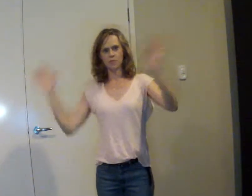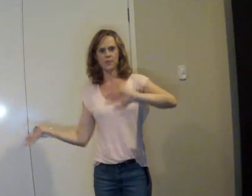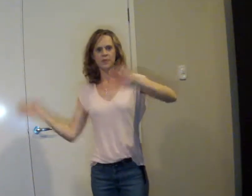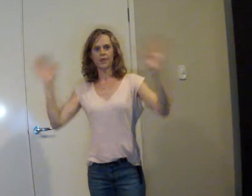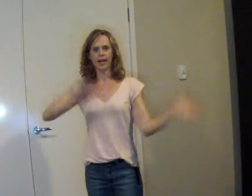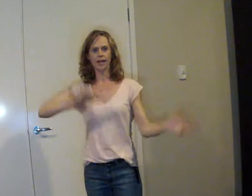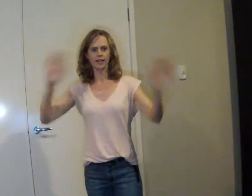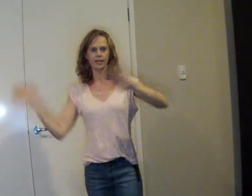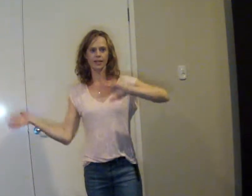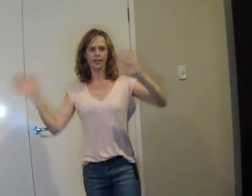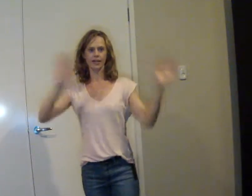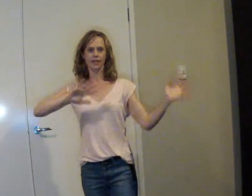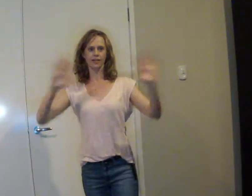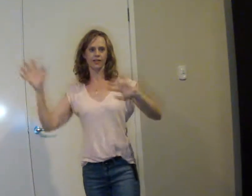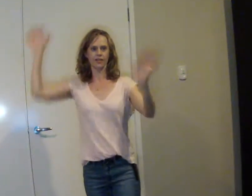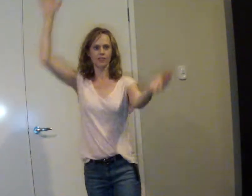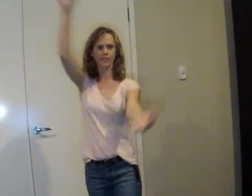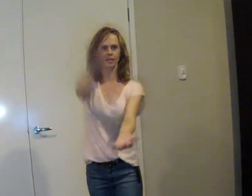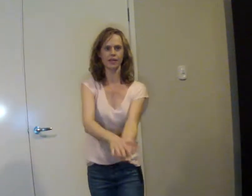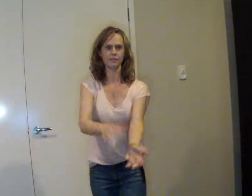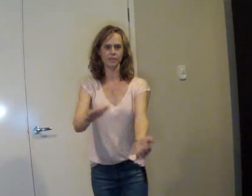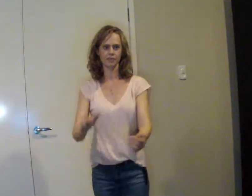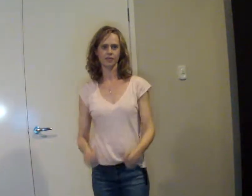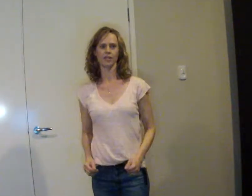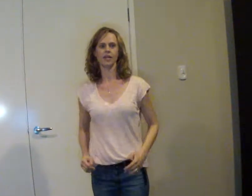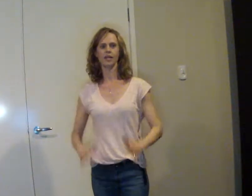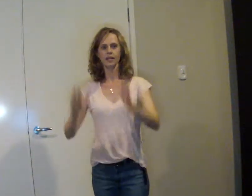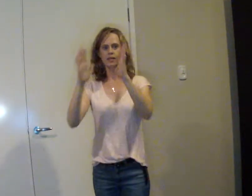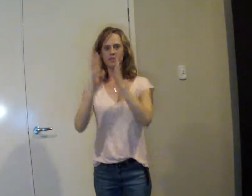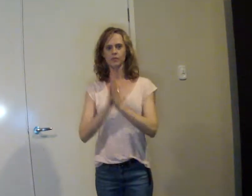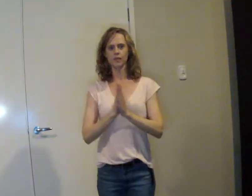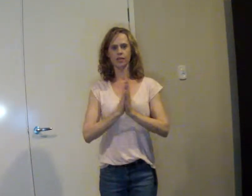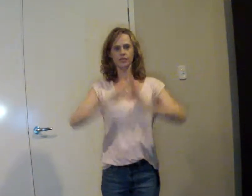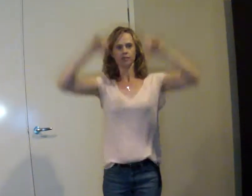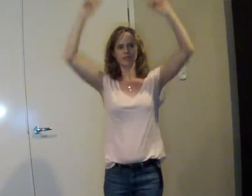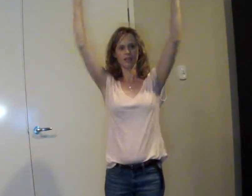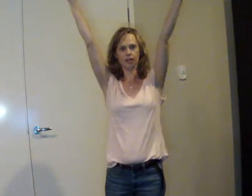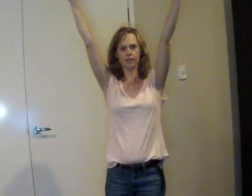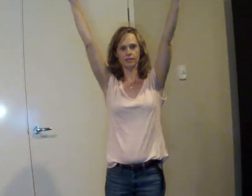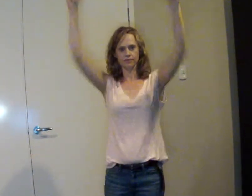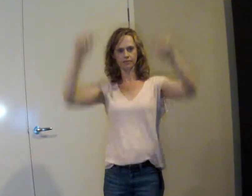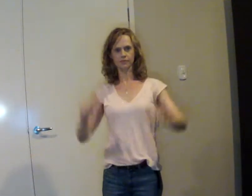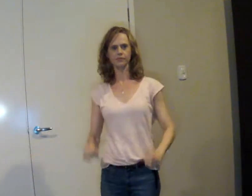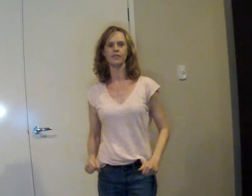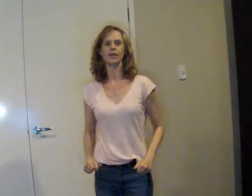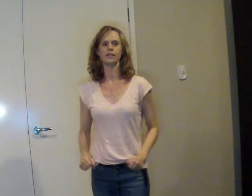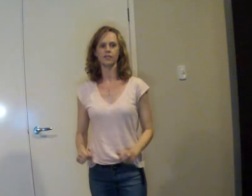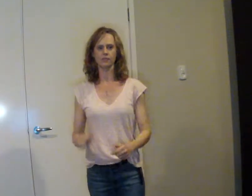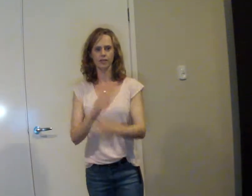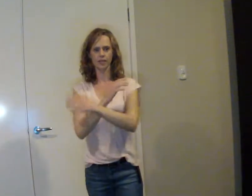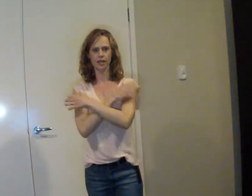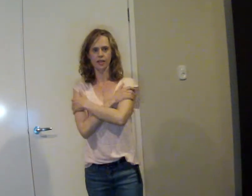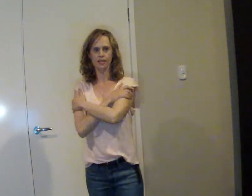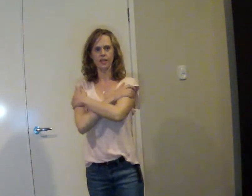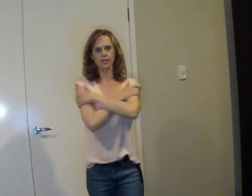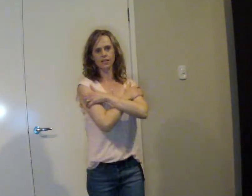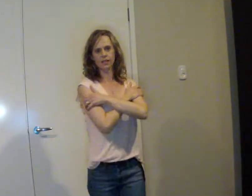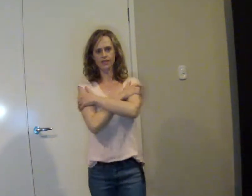your alligator Don't forget to break you up Don't forget to love